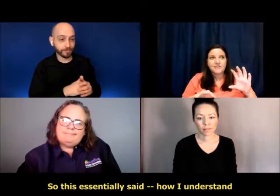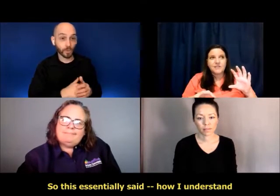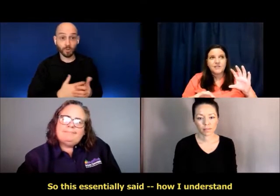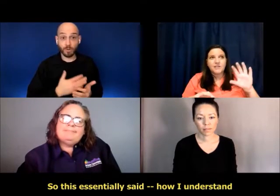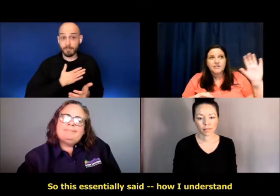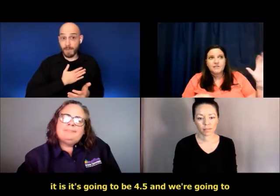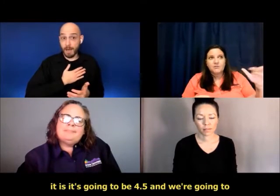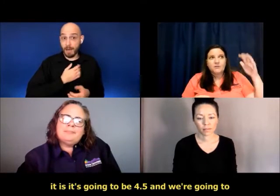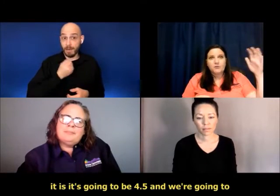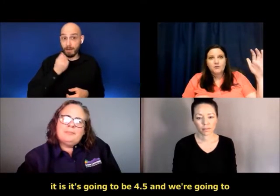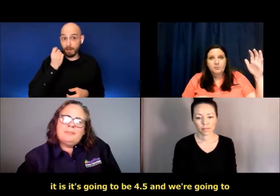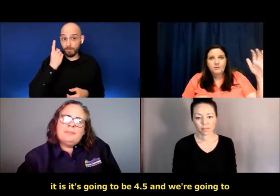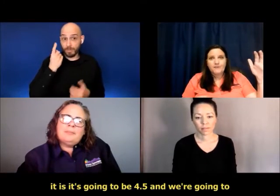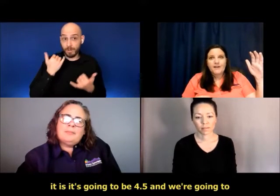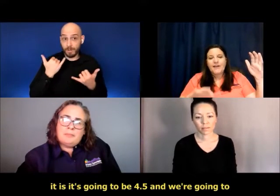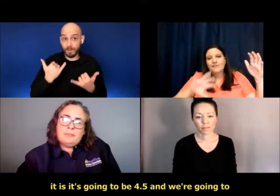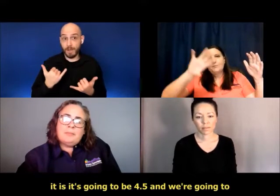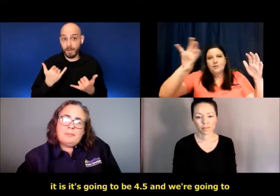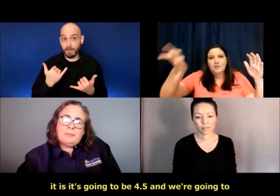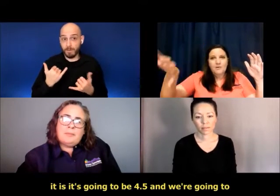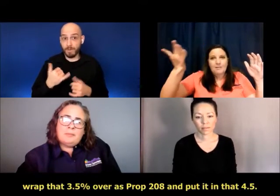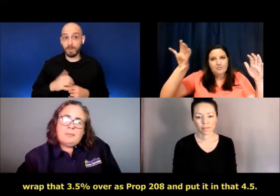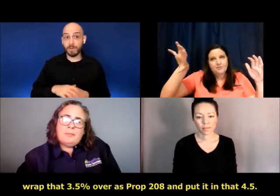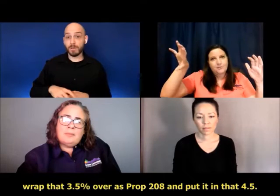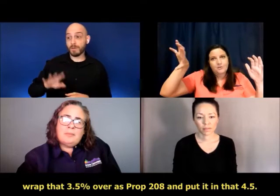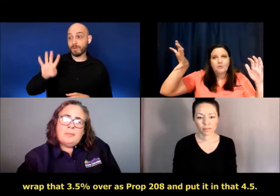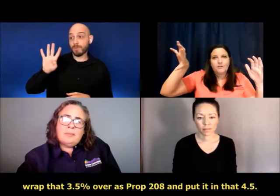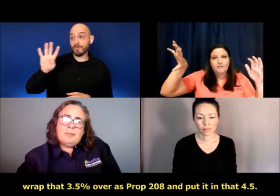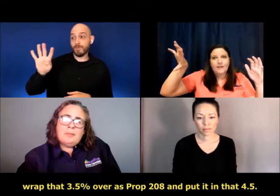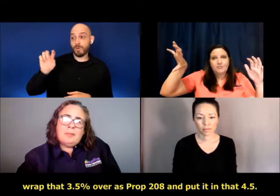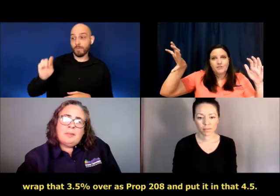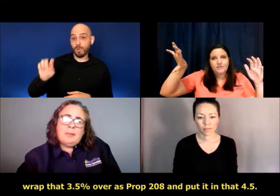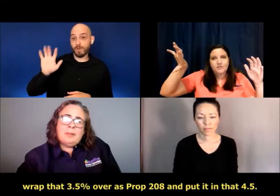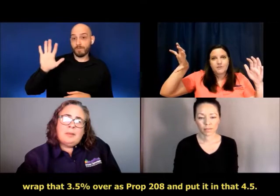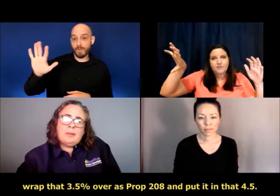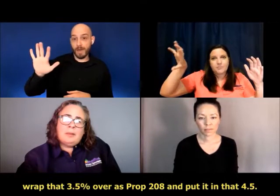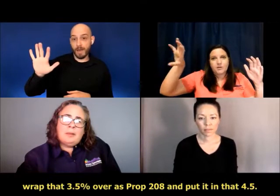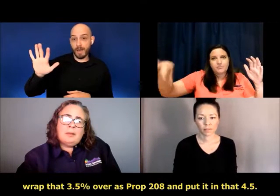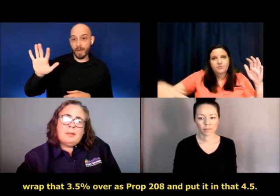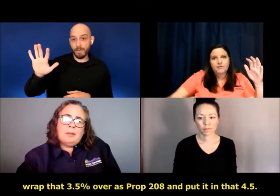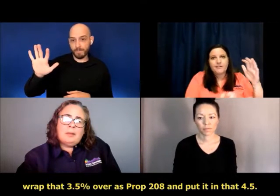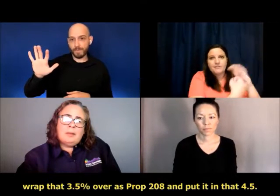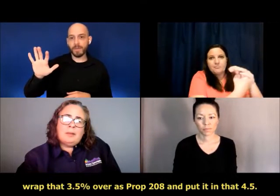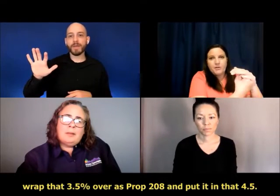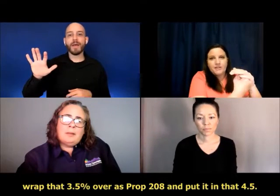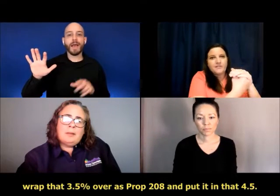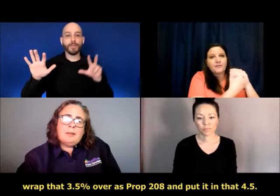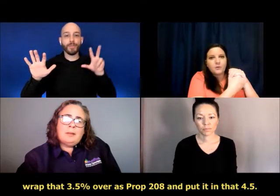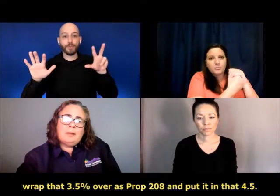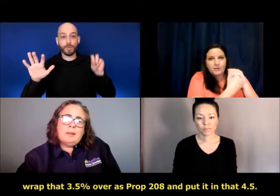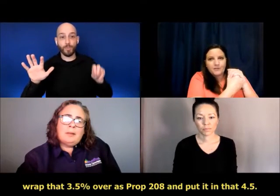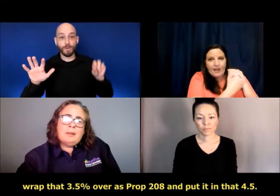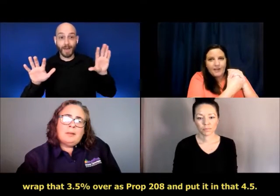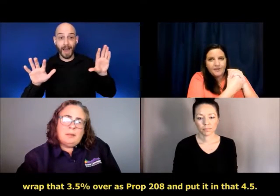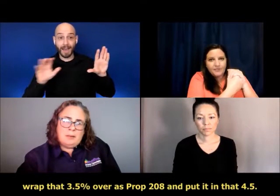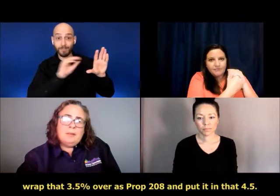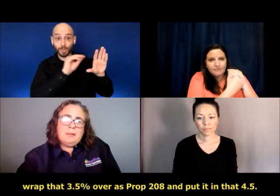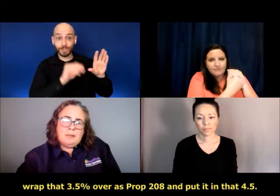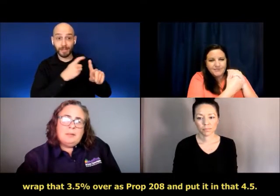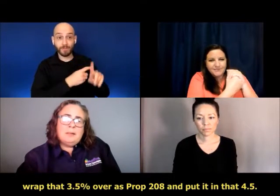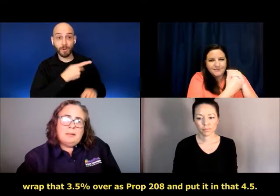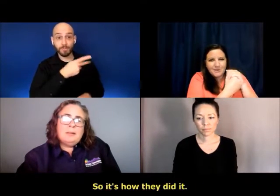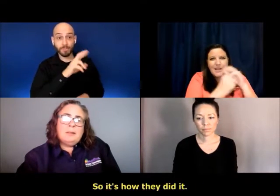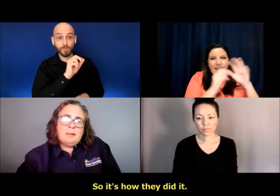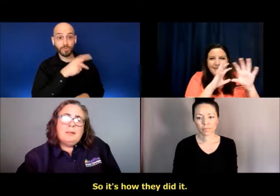it is it's going to be 4.5. And we're going to wrap that 3.5% over its Prop 208 and put it in that 4.5.